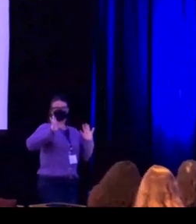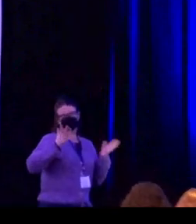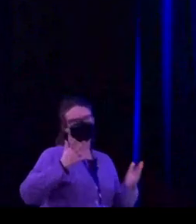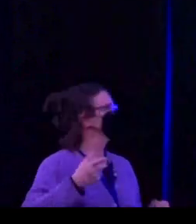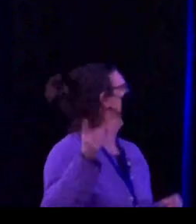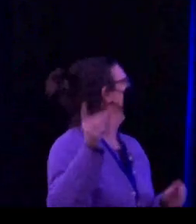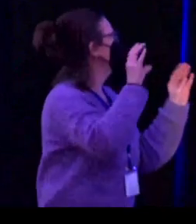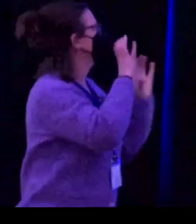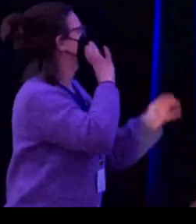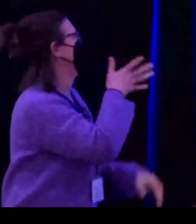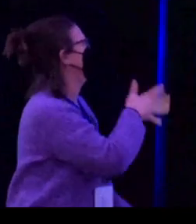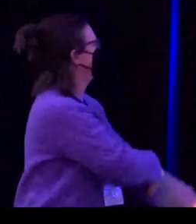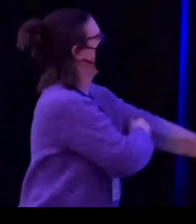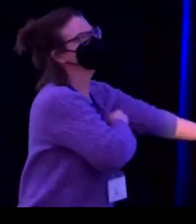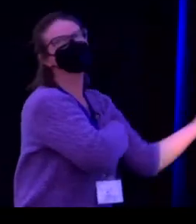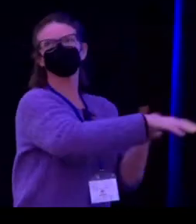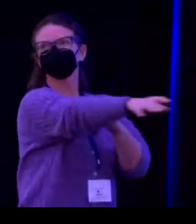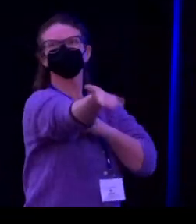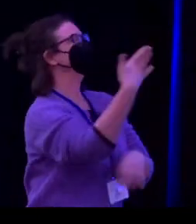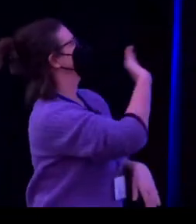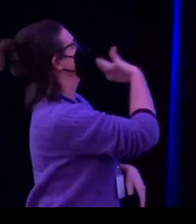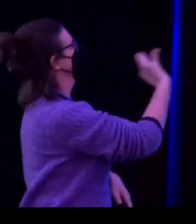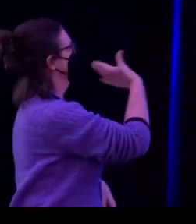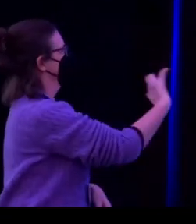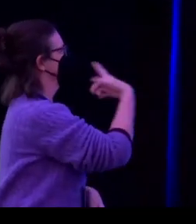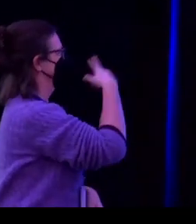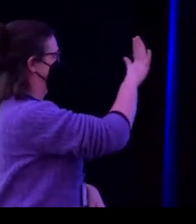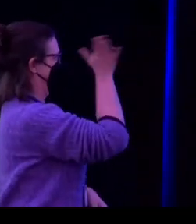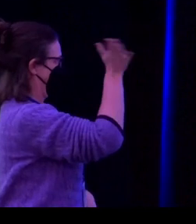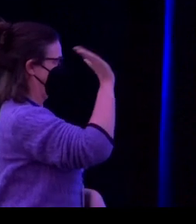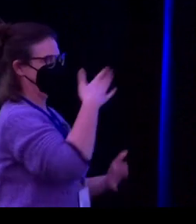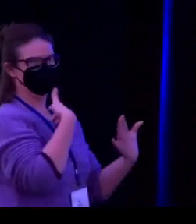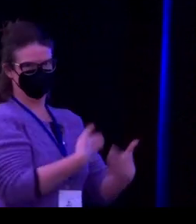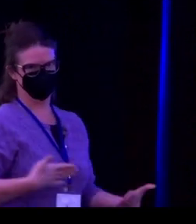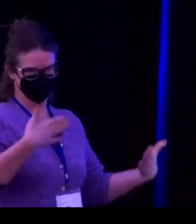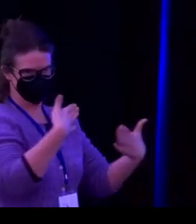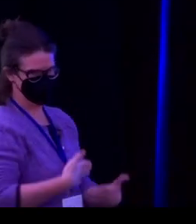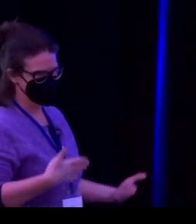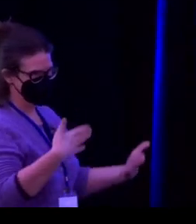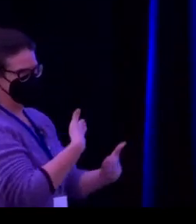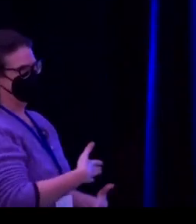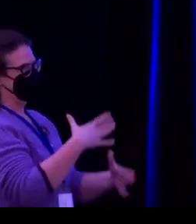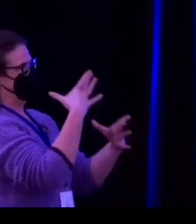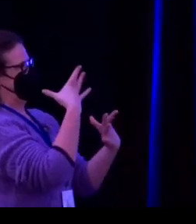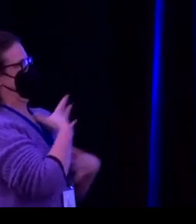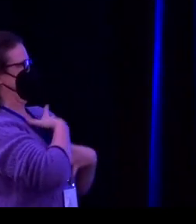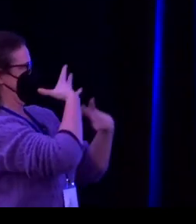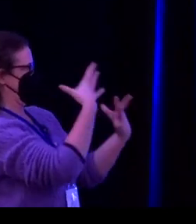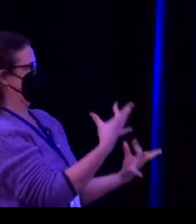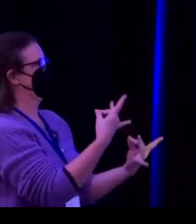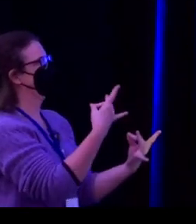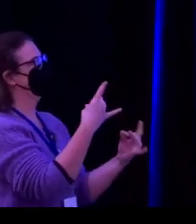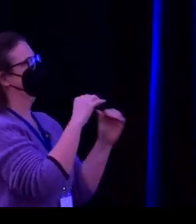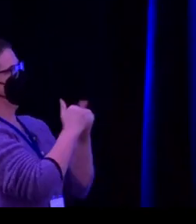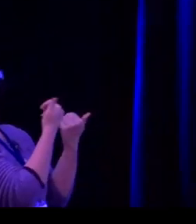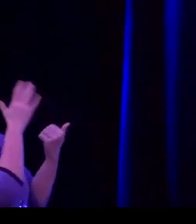Can everyone in the room see me all right? It looks like this isn't ideal, but I'll try. Thank you so much for a